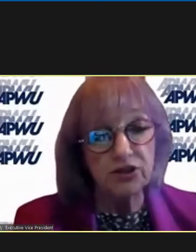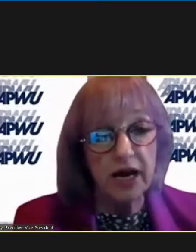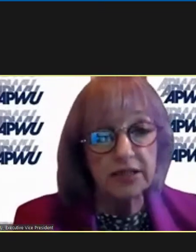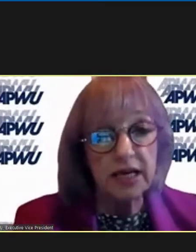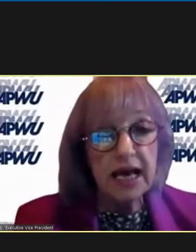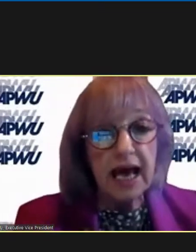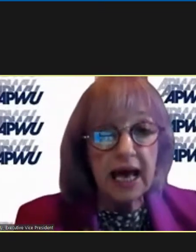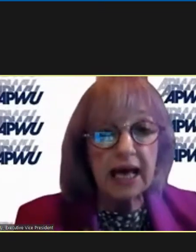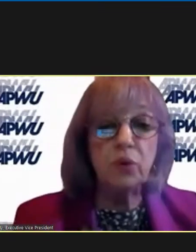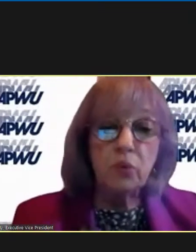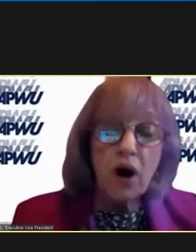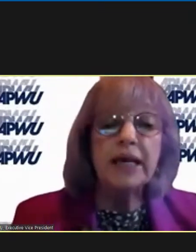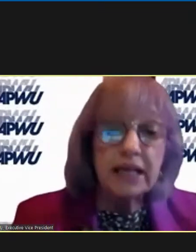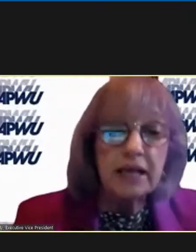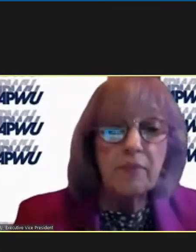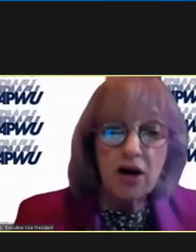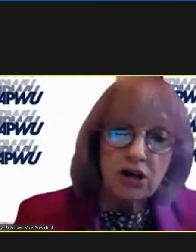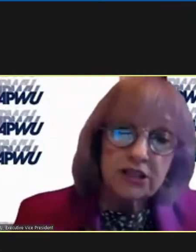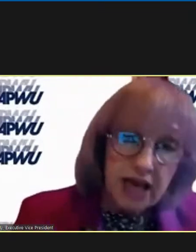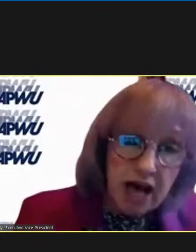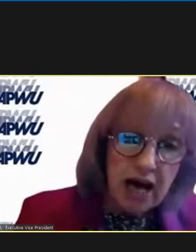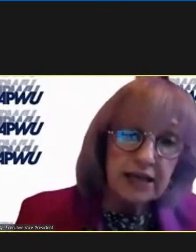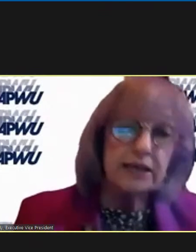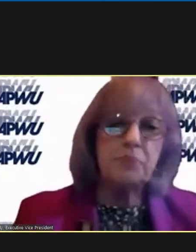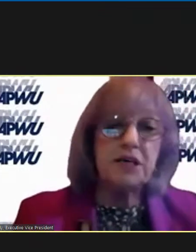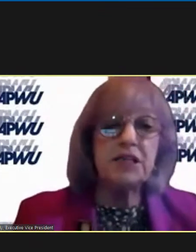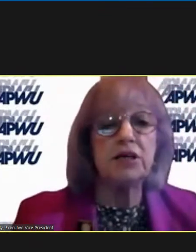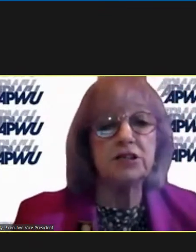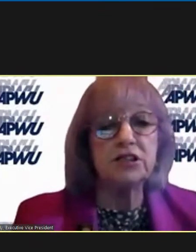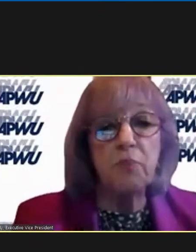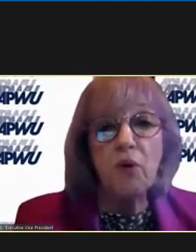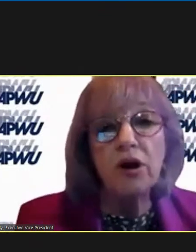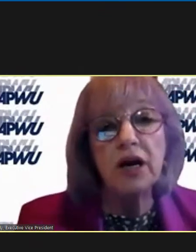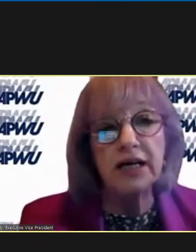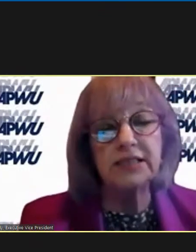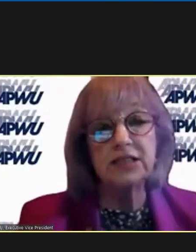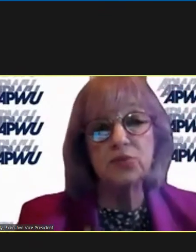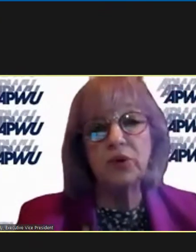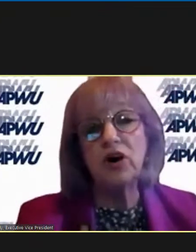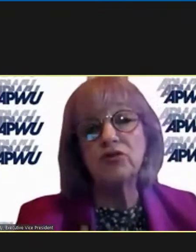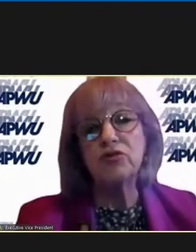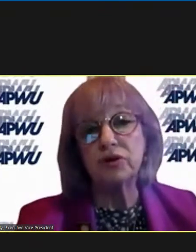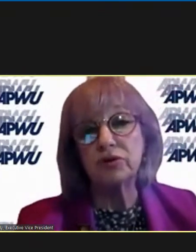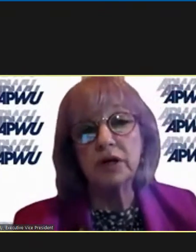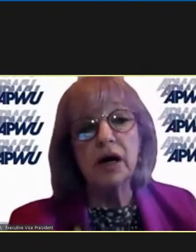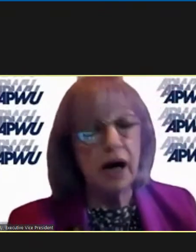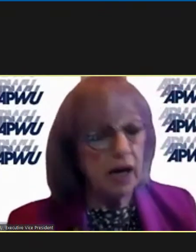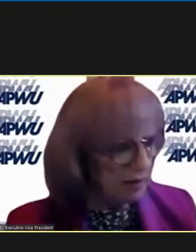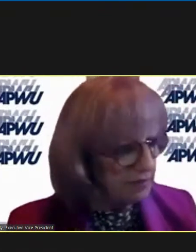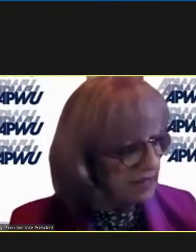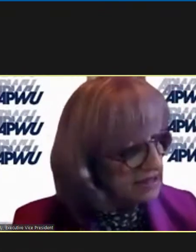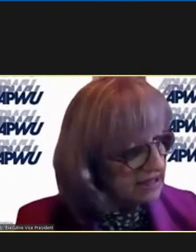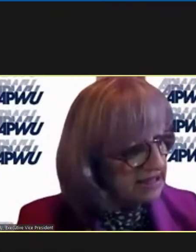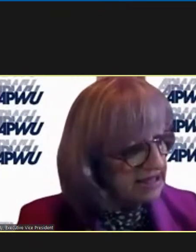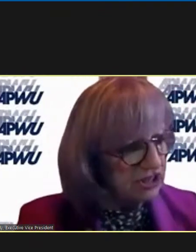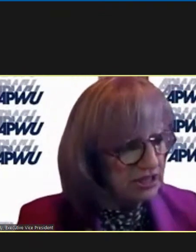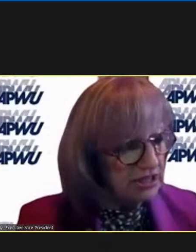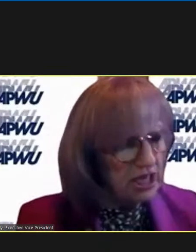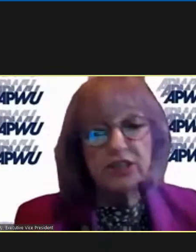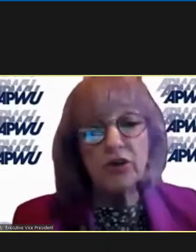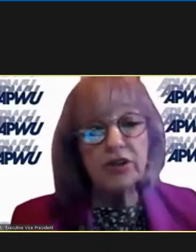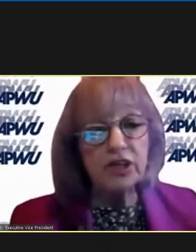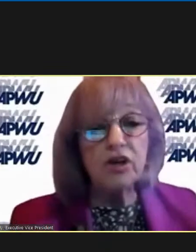to get a contract and we want to get them on our side and to be there to support us as we go through um these